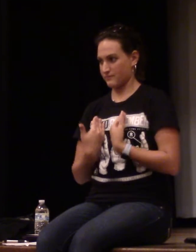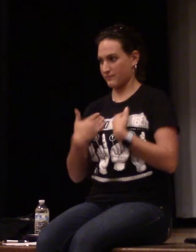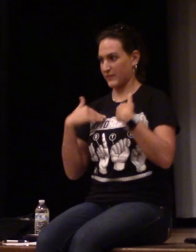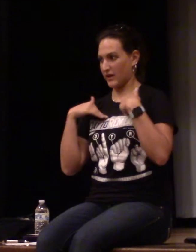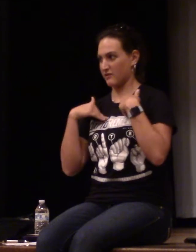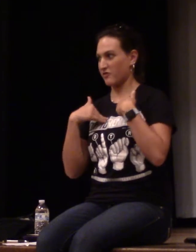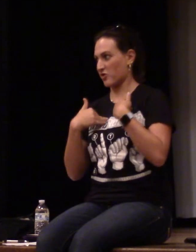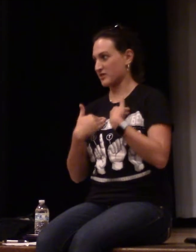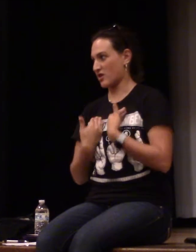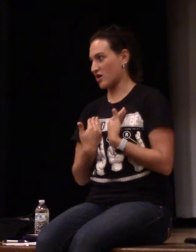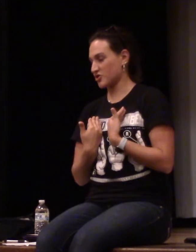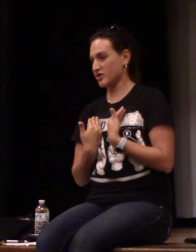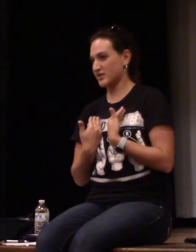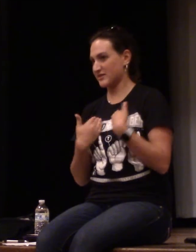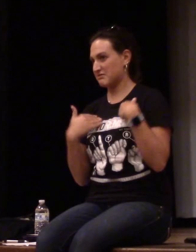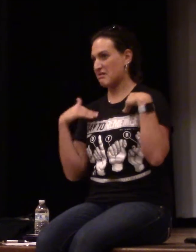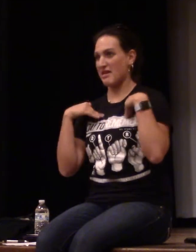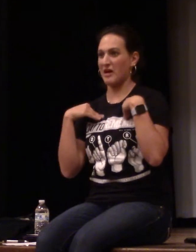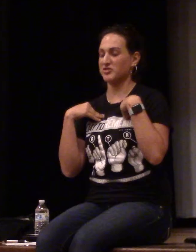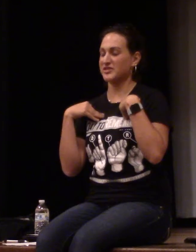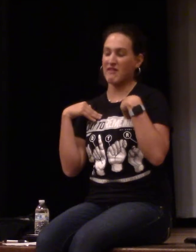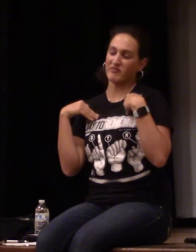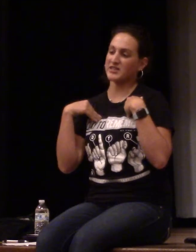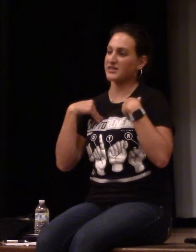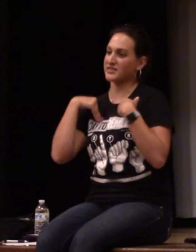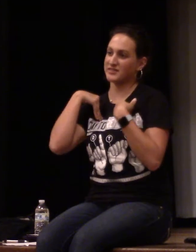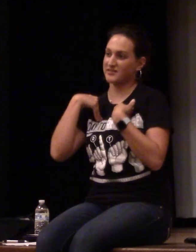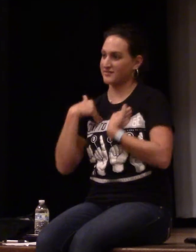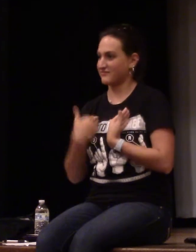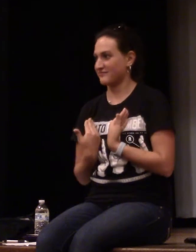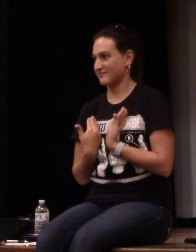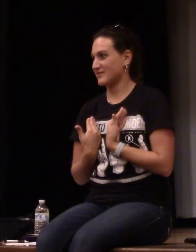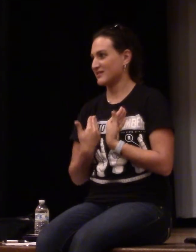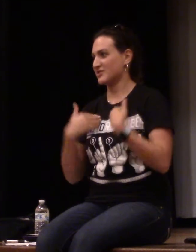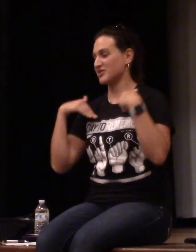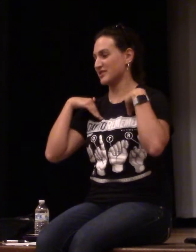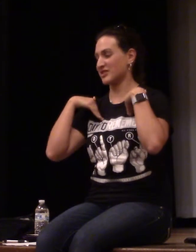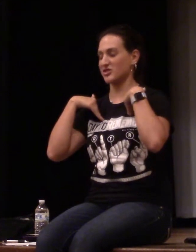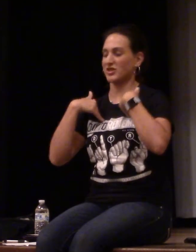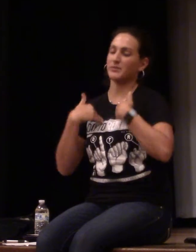And for exhaustion, I would just emphasize it. Just extreme.